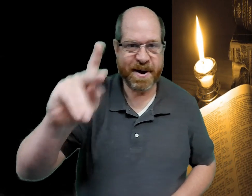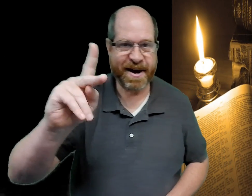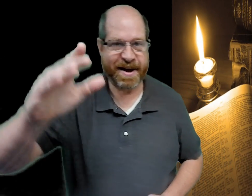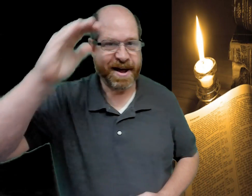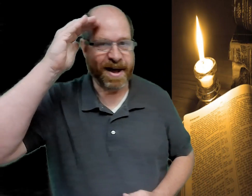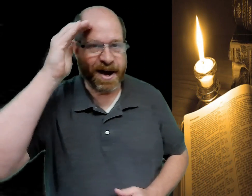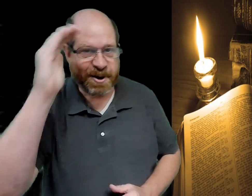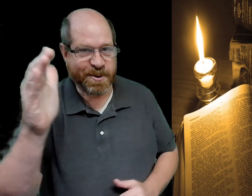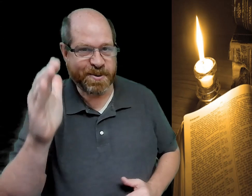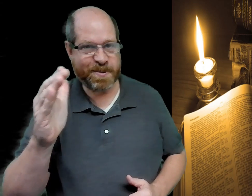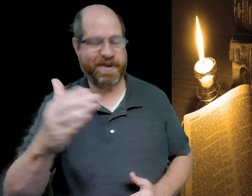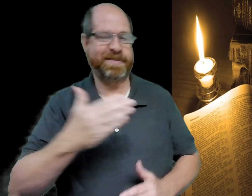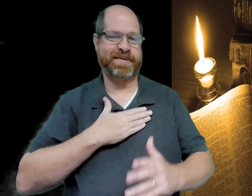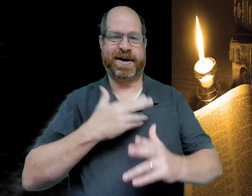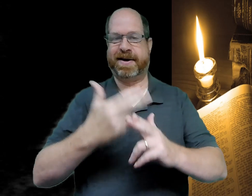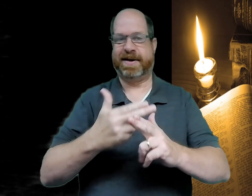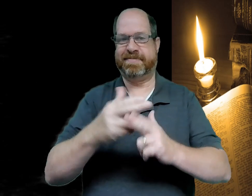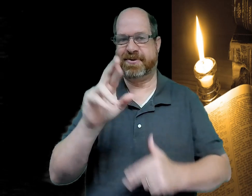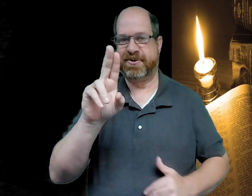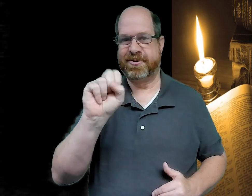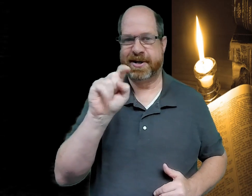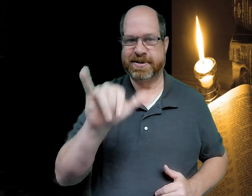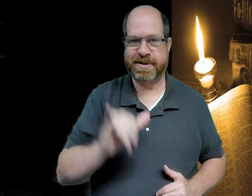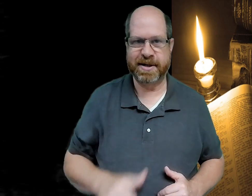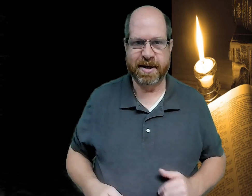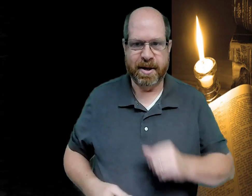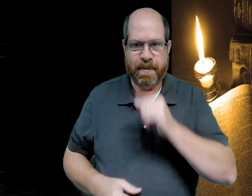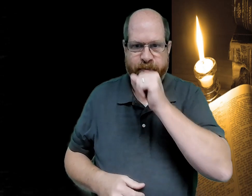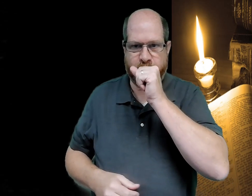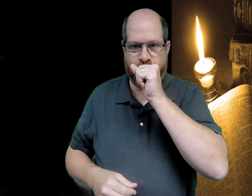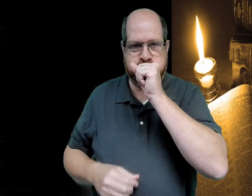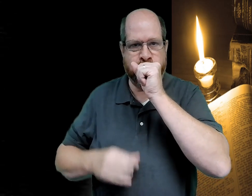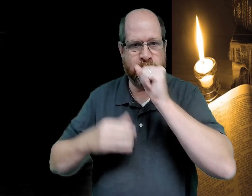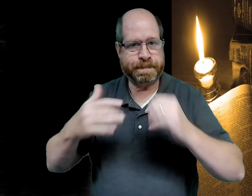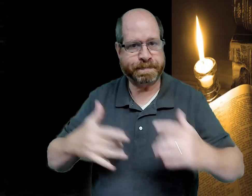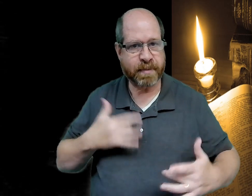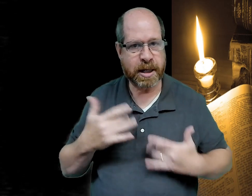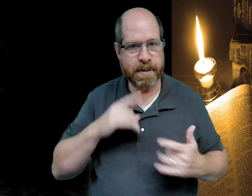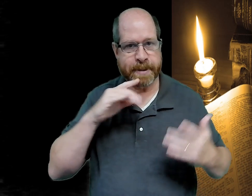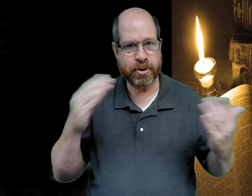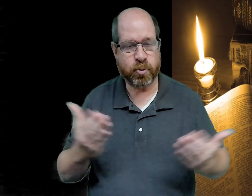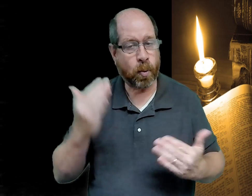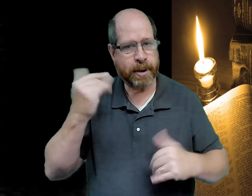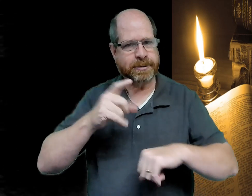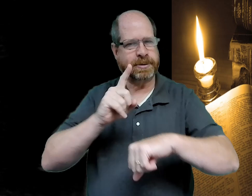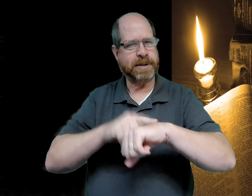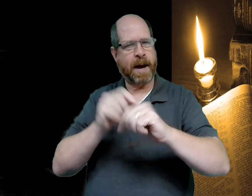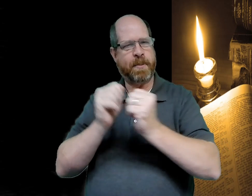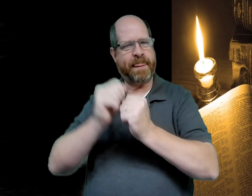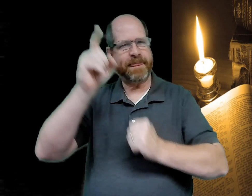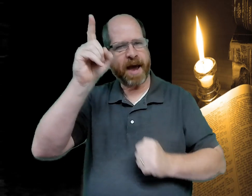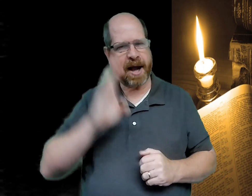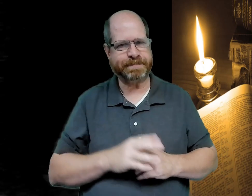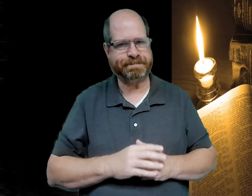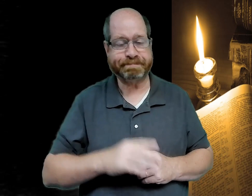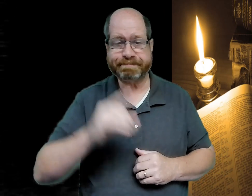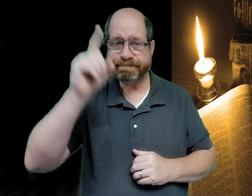okay hello my name is rusty i'm excited to be here for our time with god